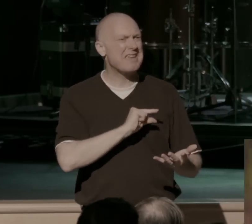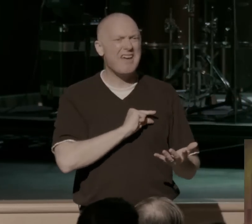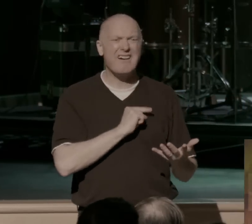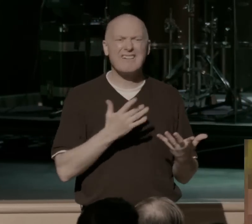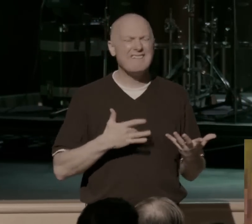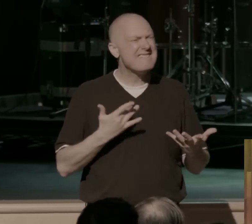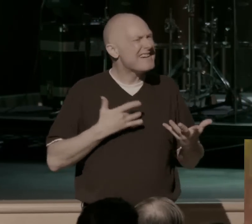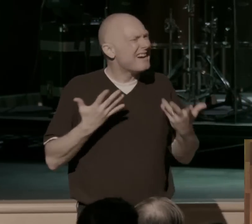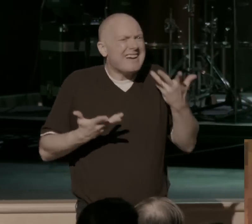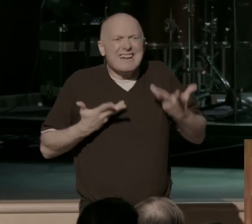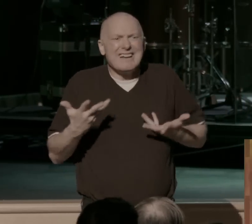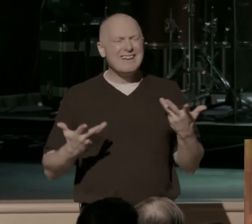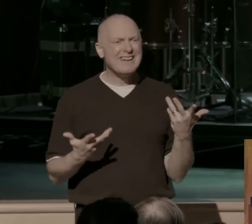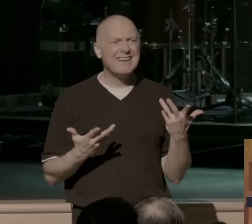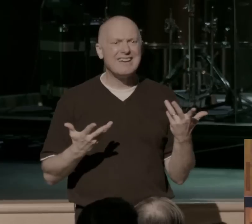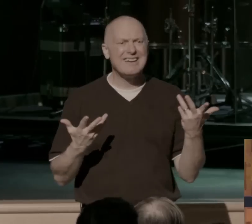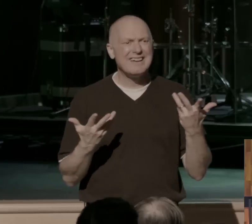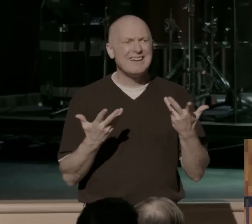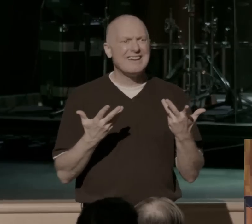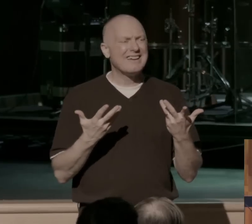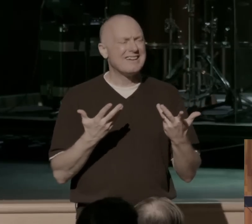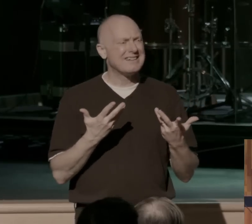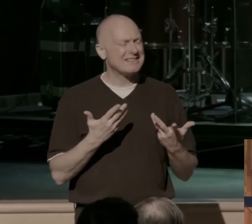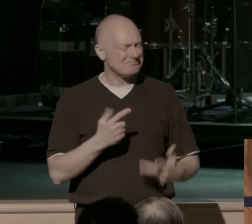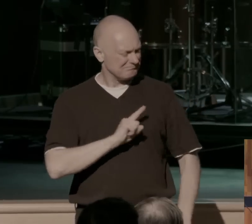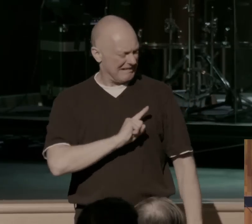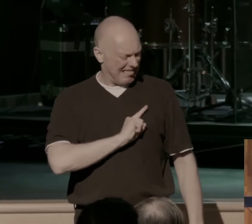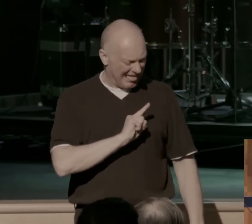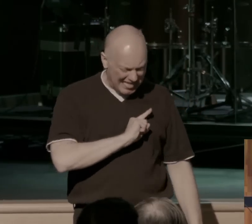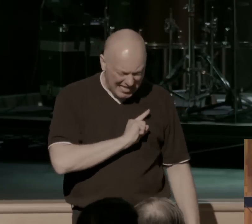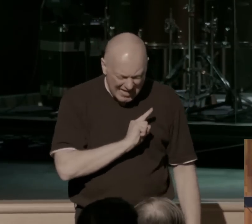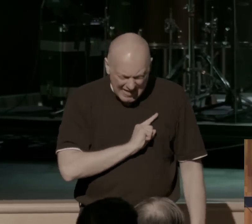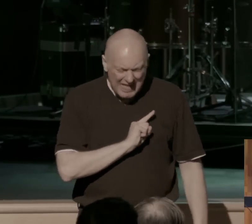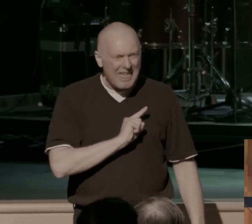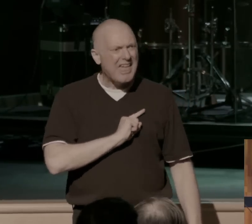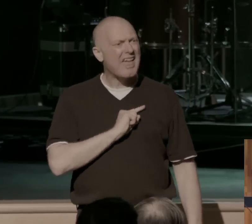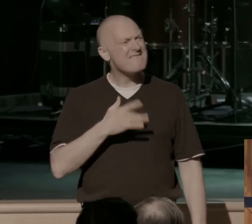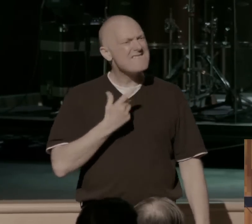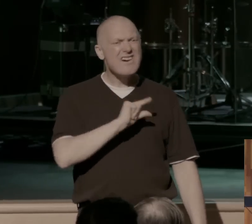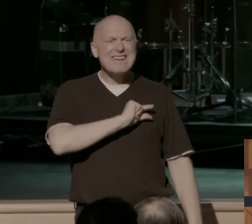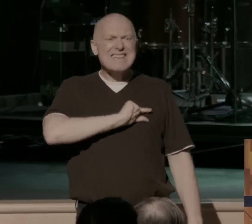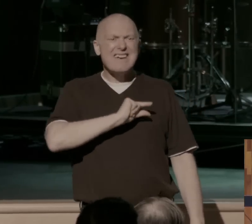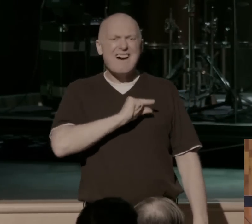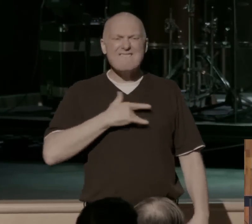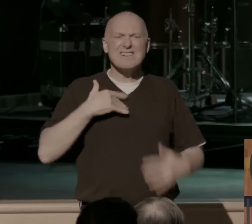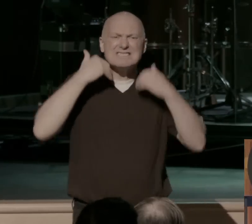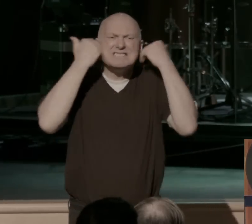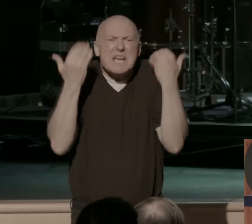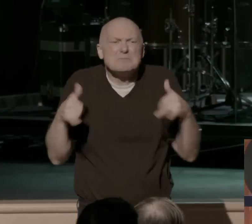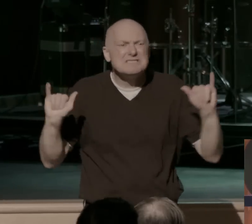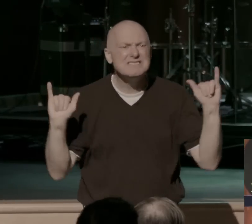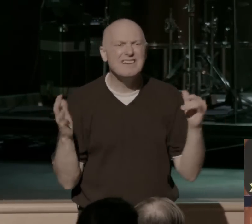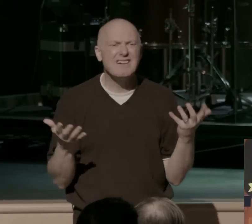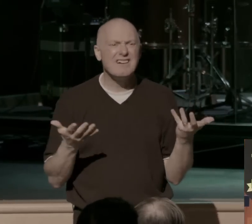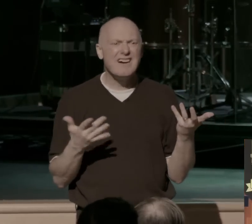screams into my heart who I am and tells me, you're this guilty person. You're this shame-filled person. You're this sin that you have.